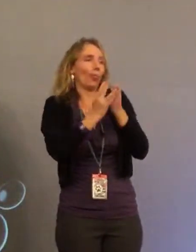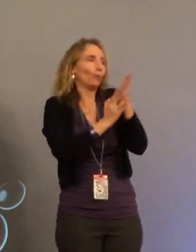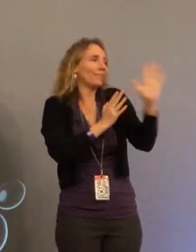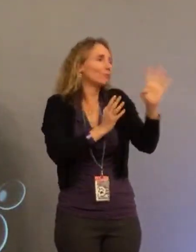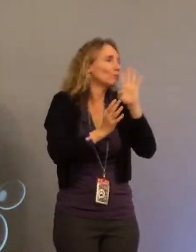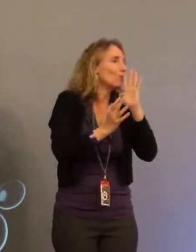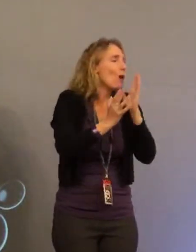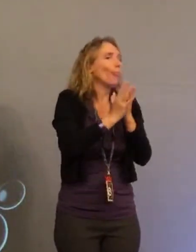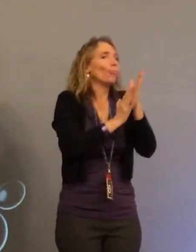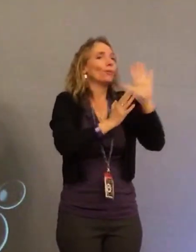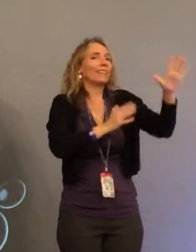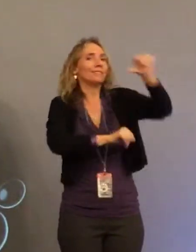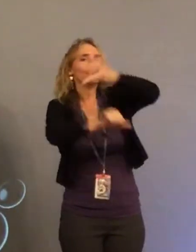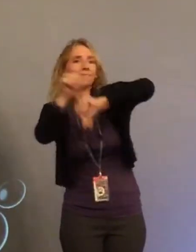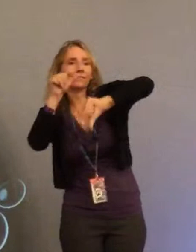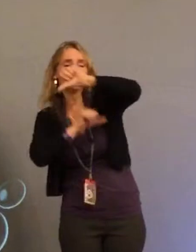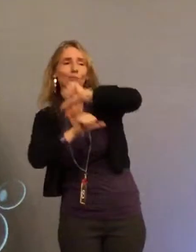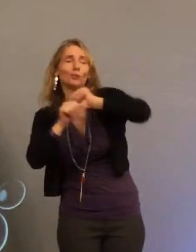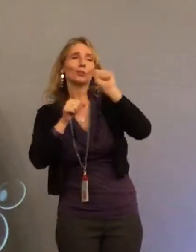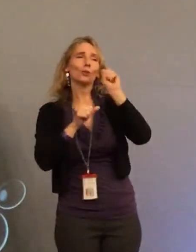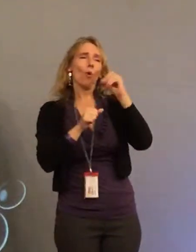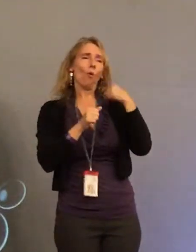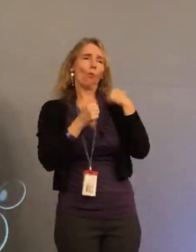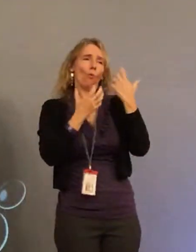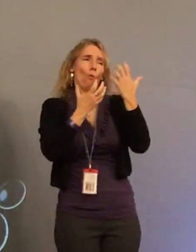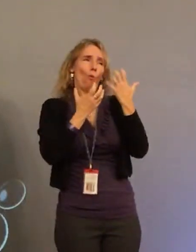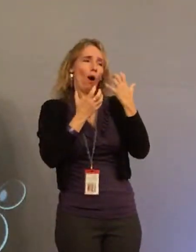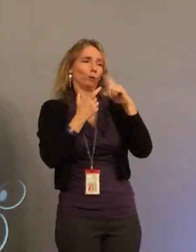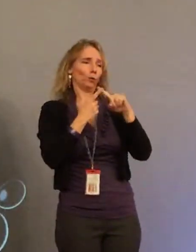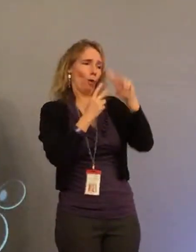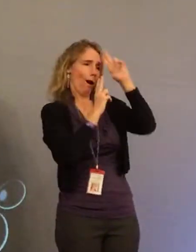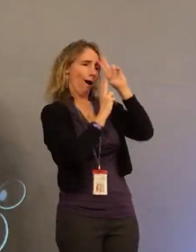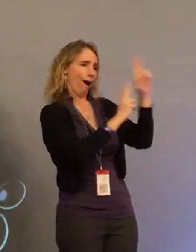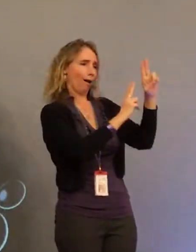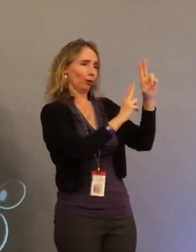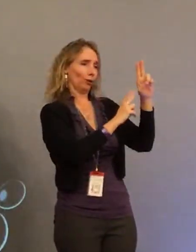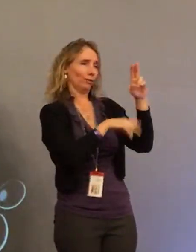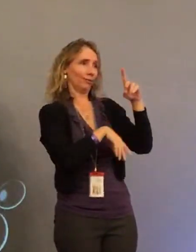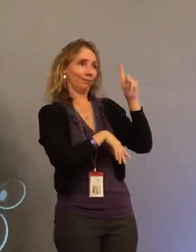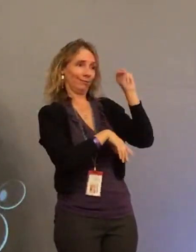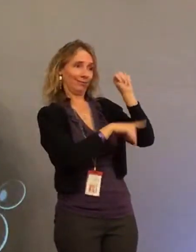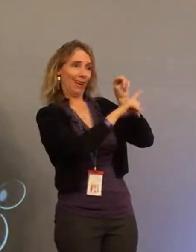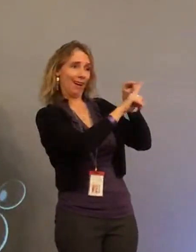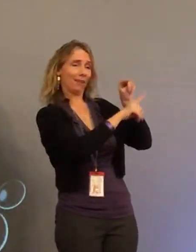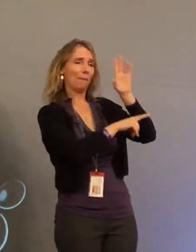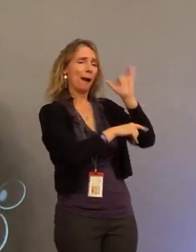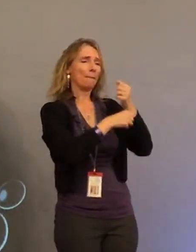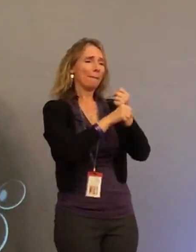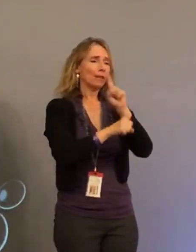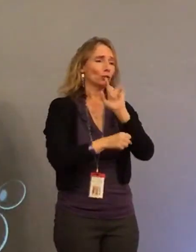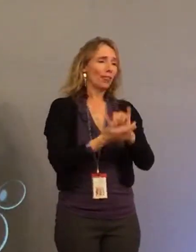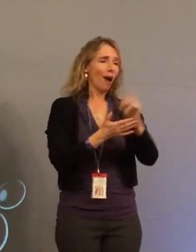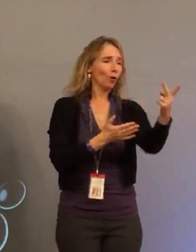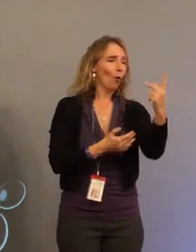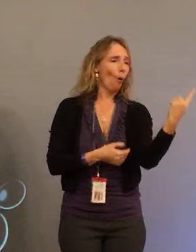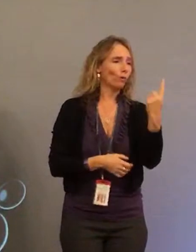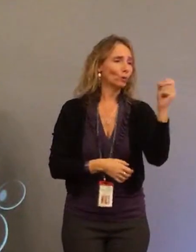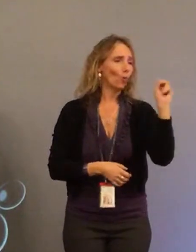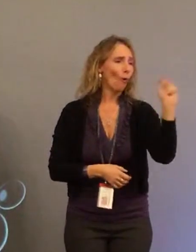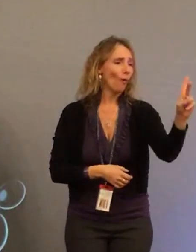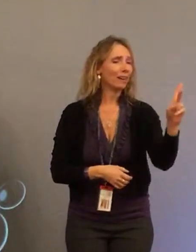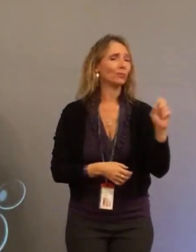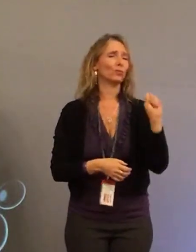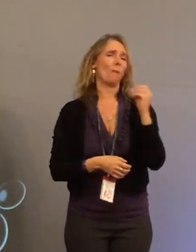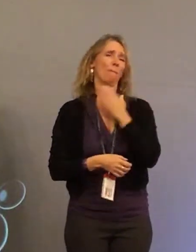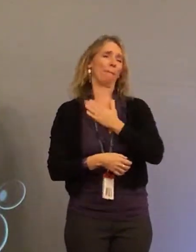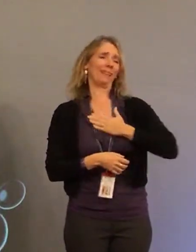from the two of you at home. It was clear in what he did, how he interacted, and what he said. So I want to honor Don by